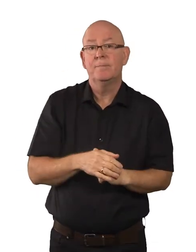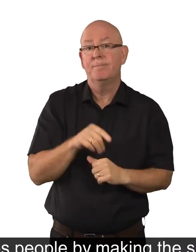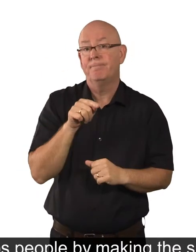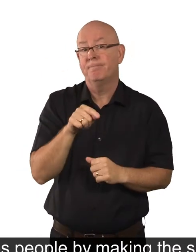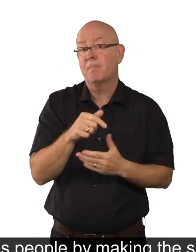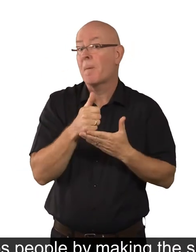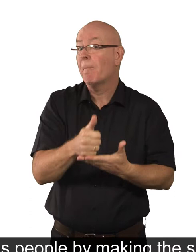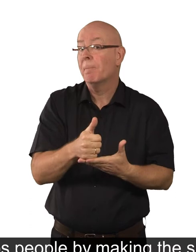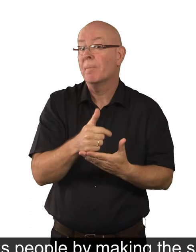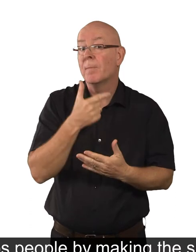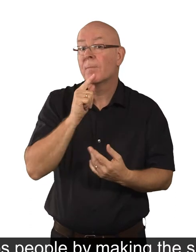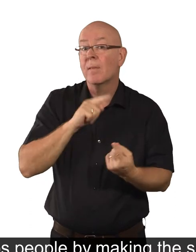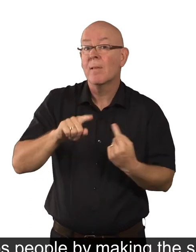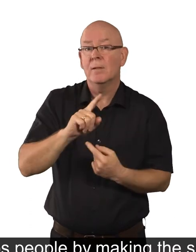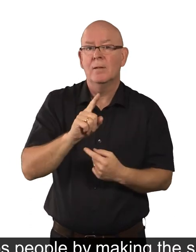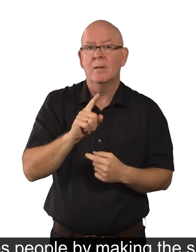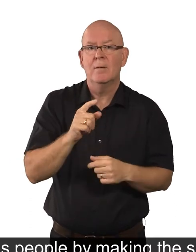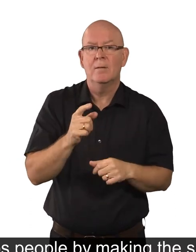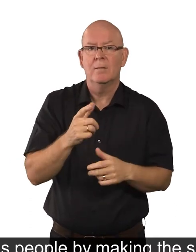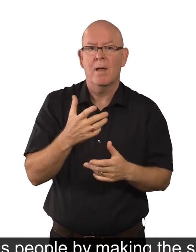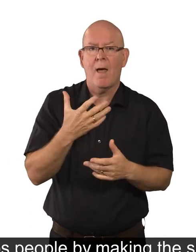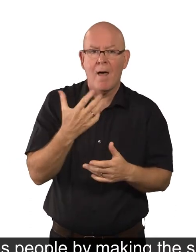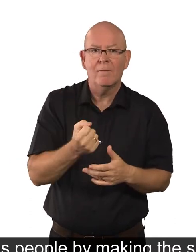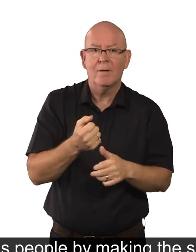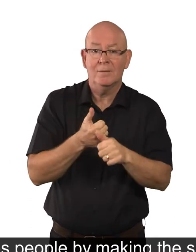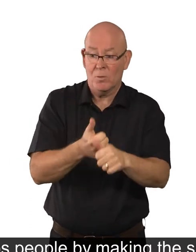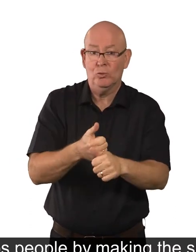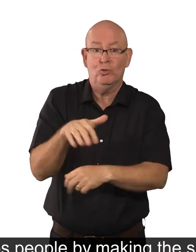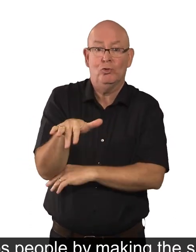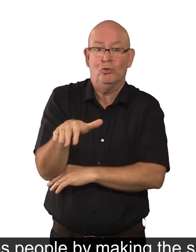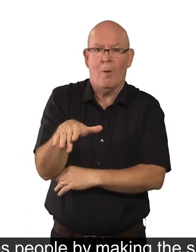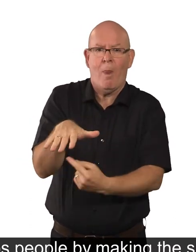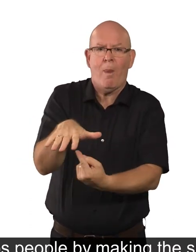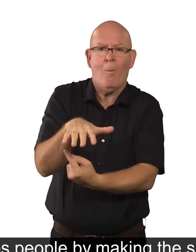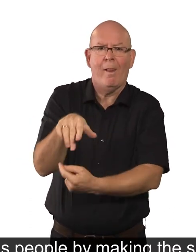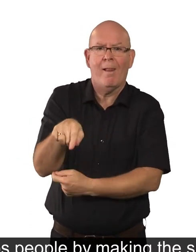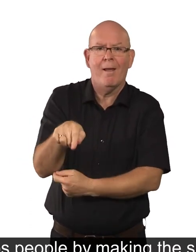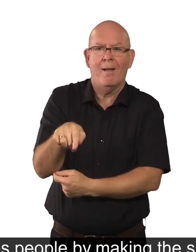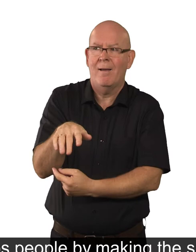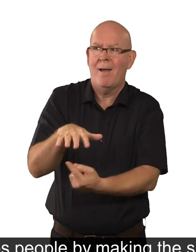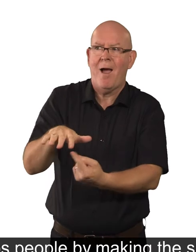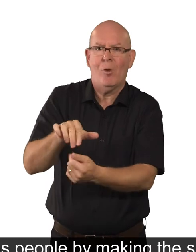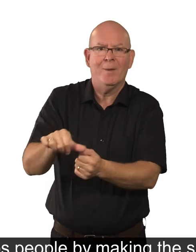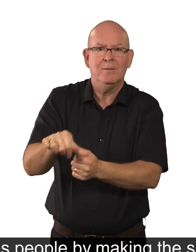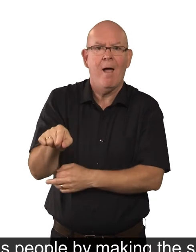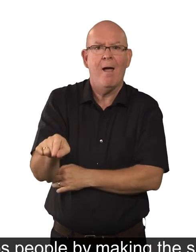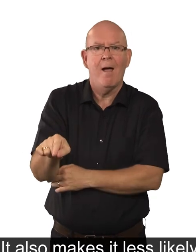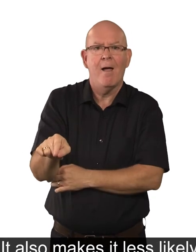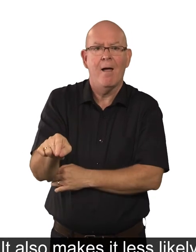It helps people by making the support available in their local area better. It